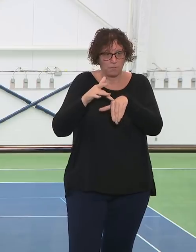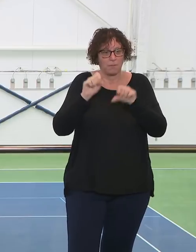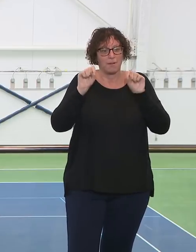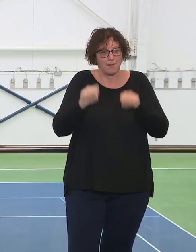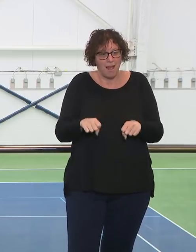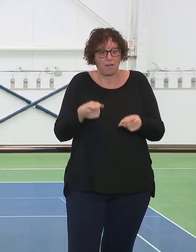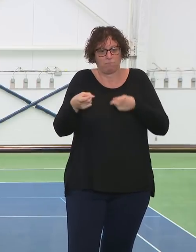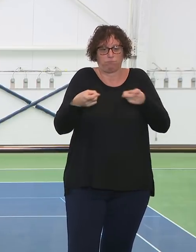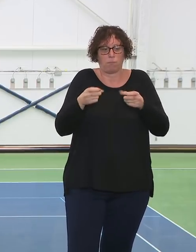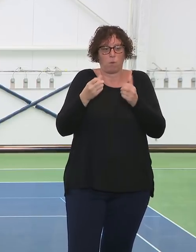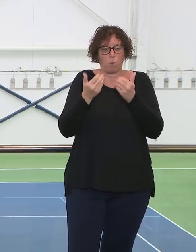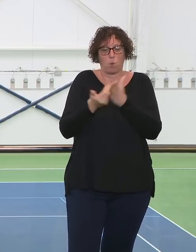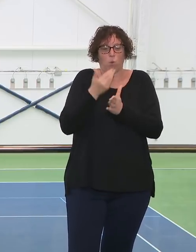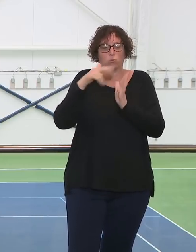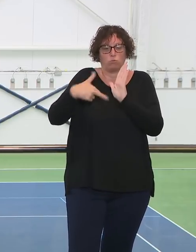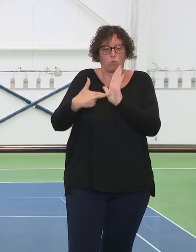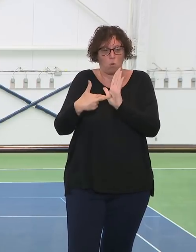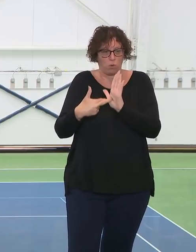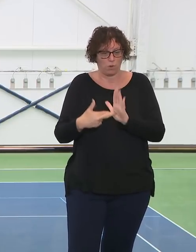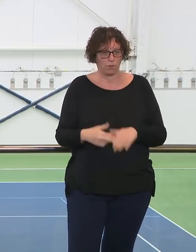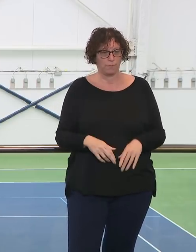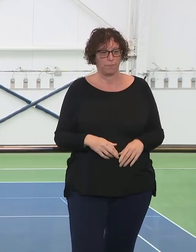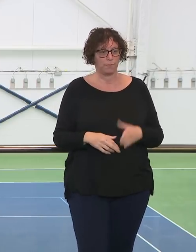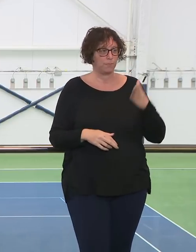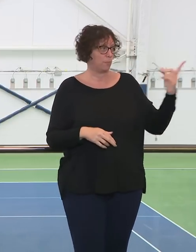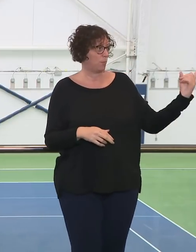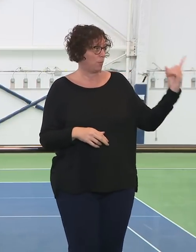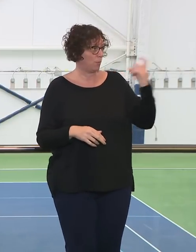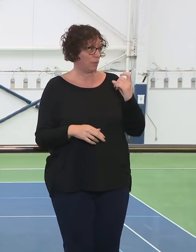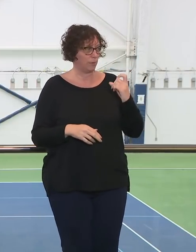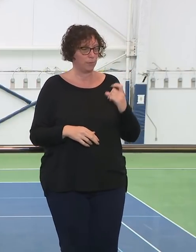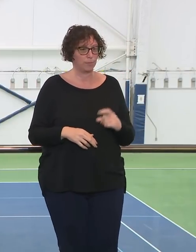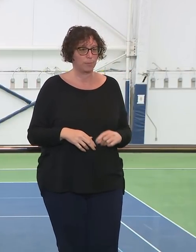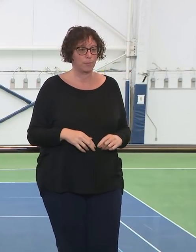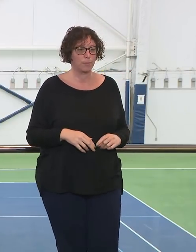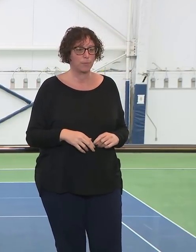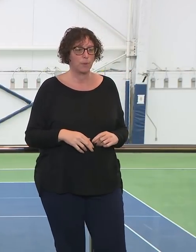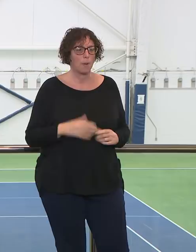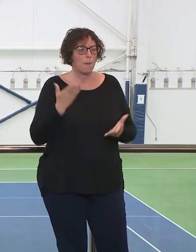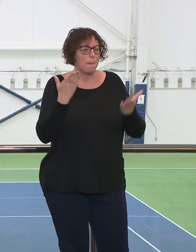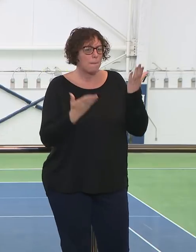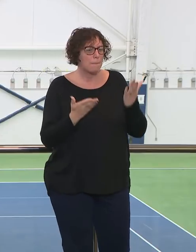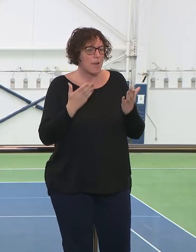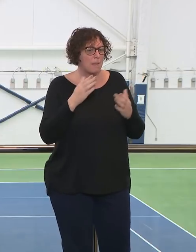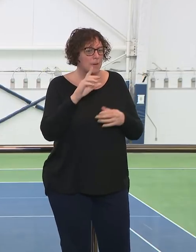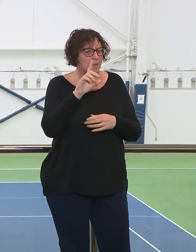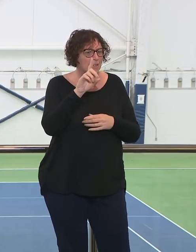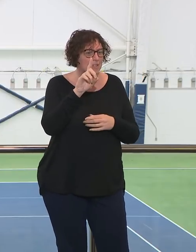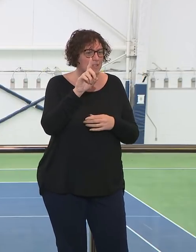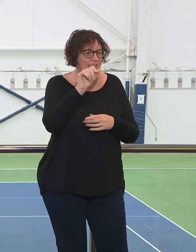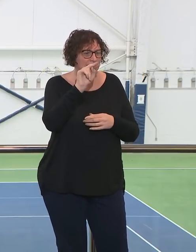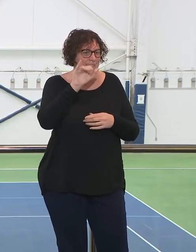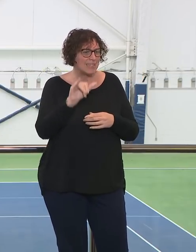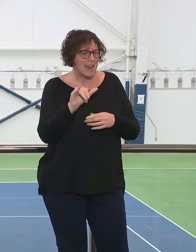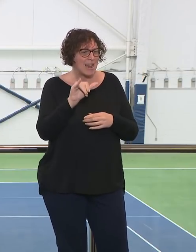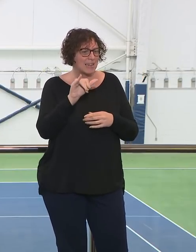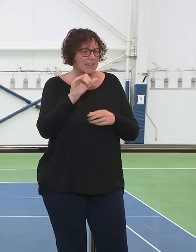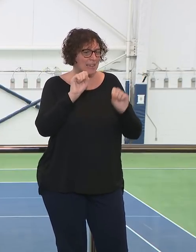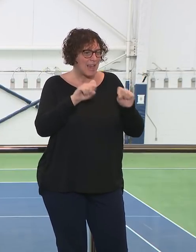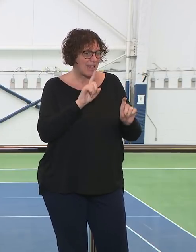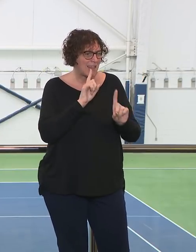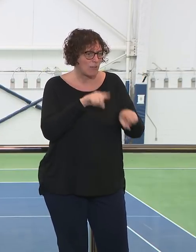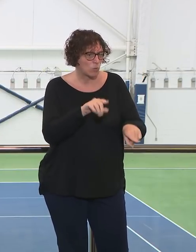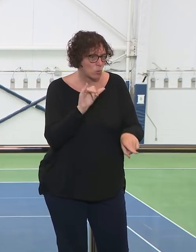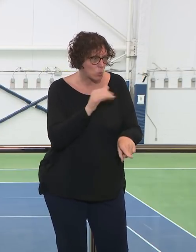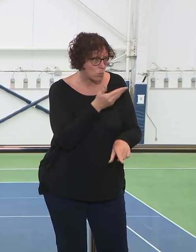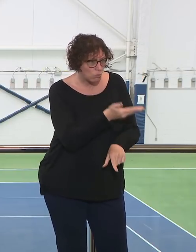monitoring. Yes? your mind, and maybe we can get Danny to weigh in on this too, can the U.S. Open happen this year? We've